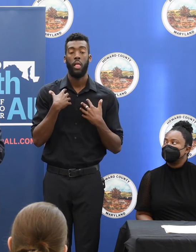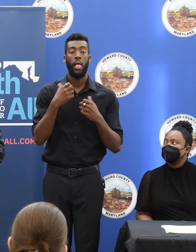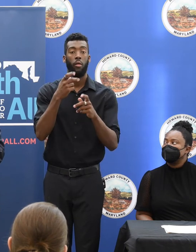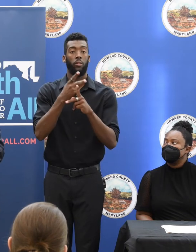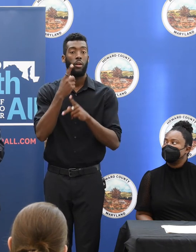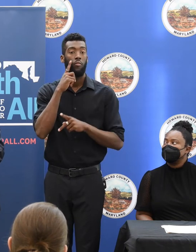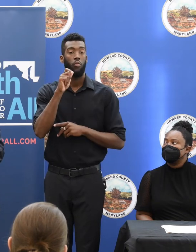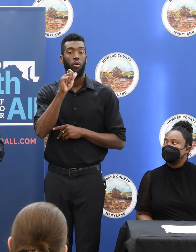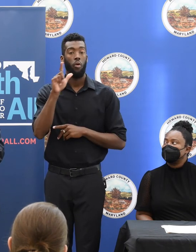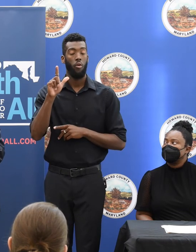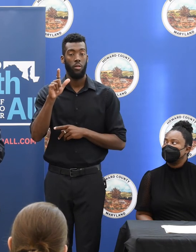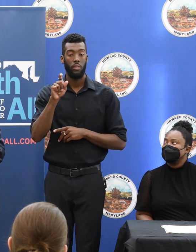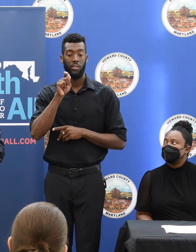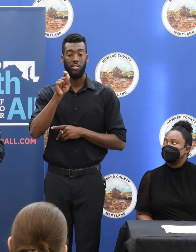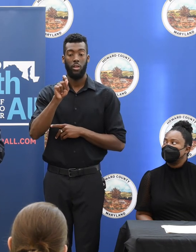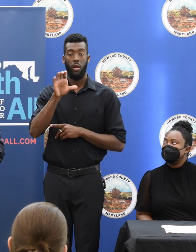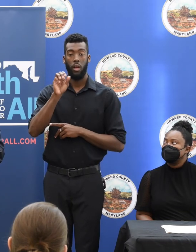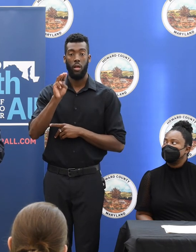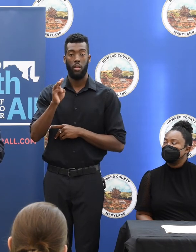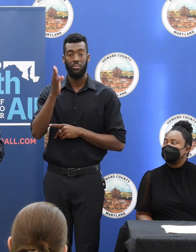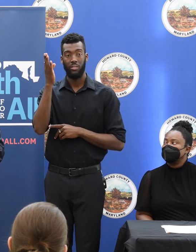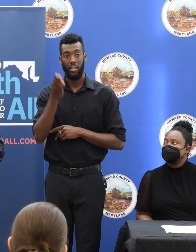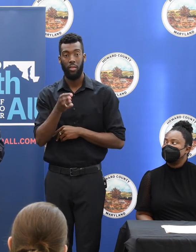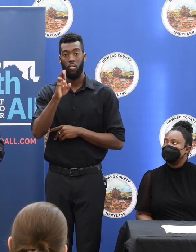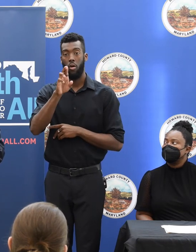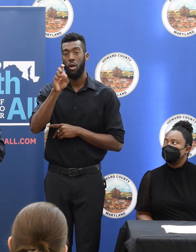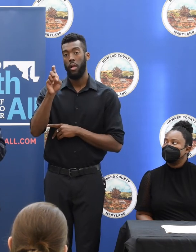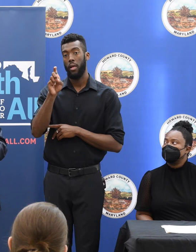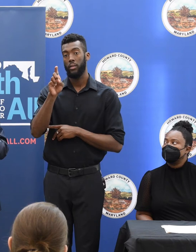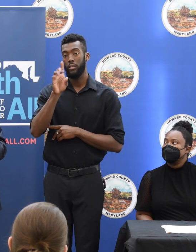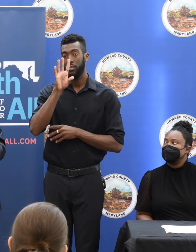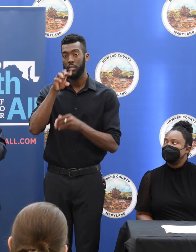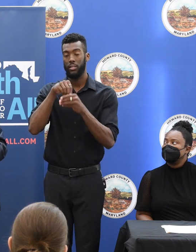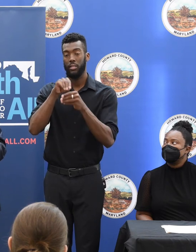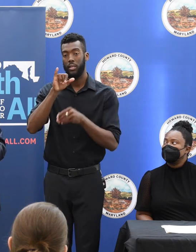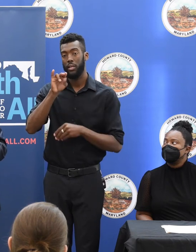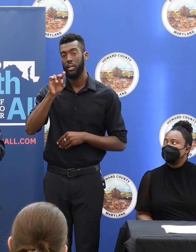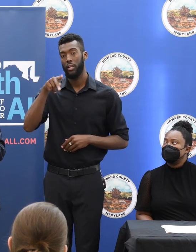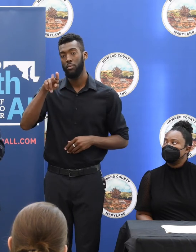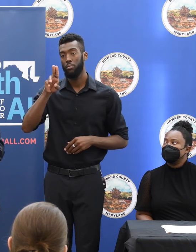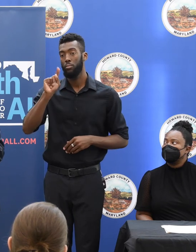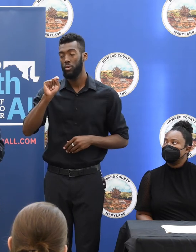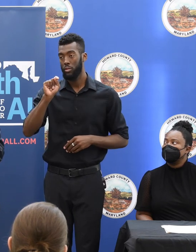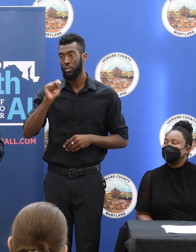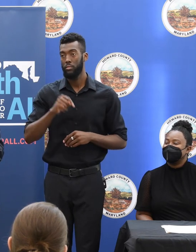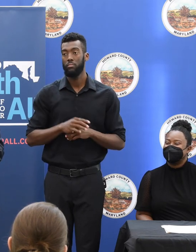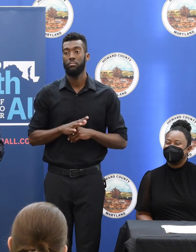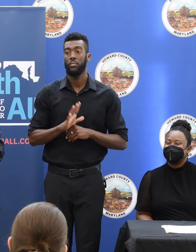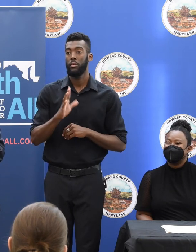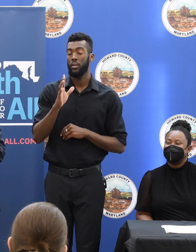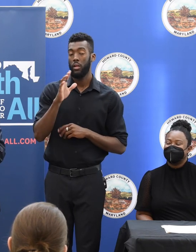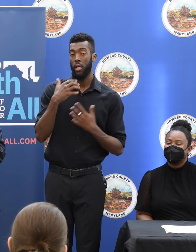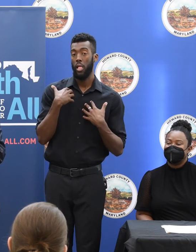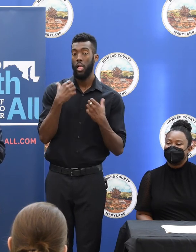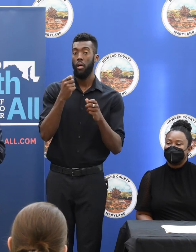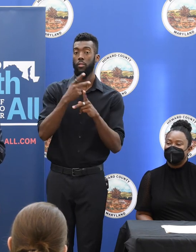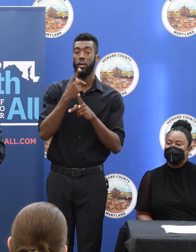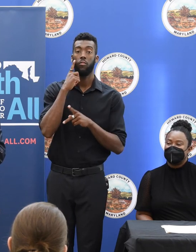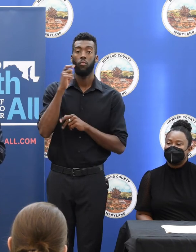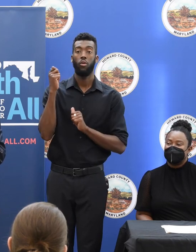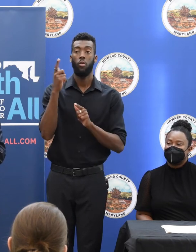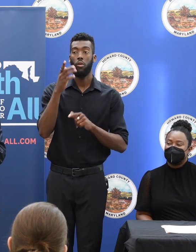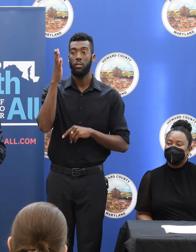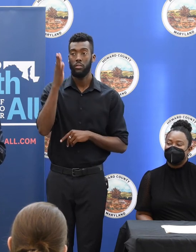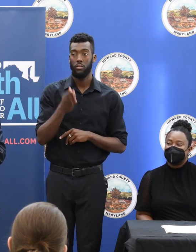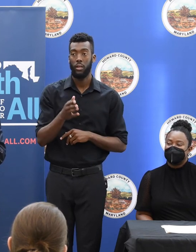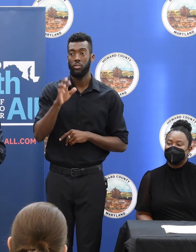.com slash rxinput. Thanks, Suzanne, for making that such an easy one. Healthcareforall.com slash